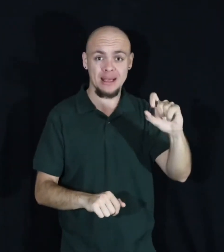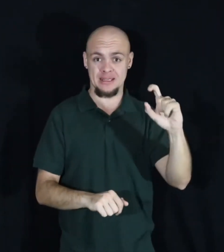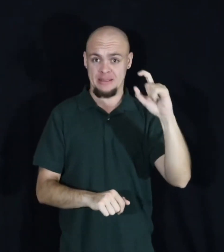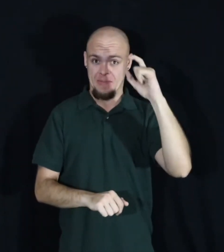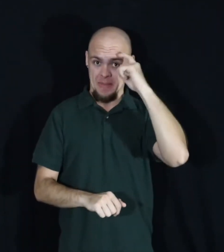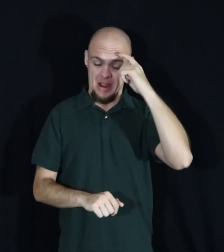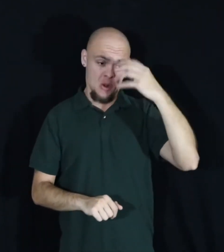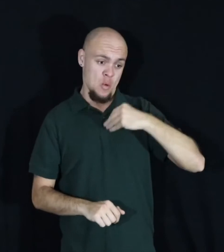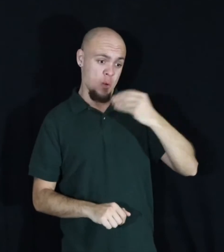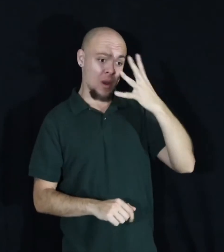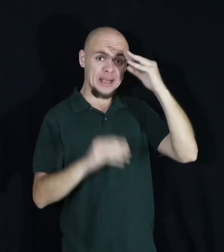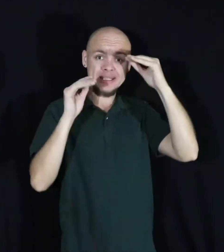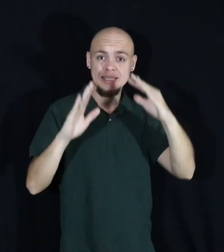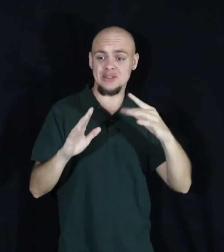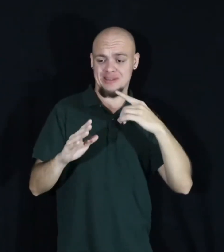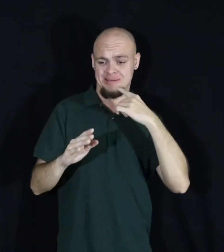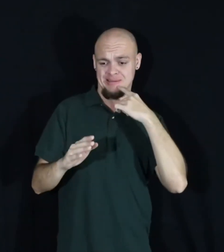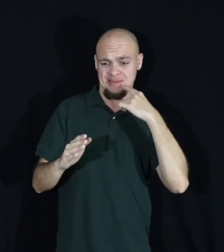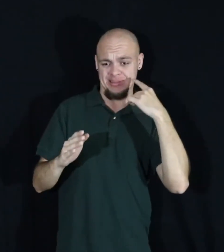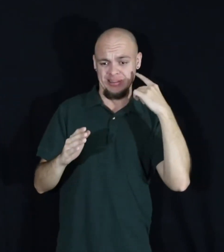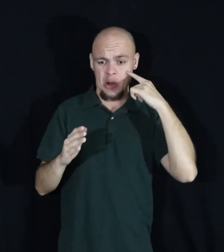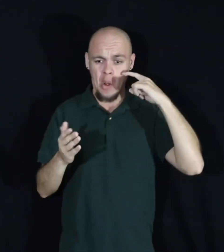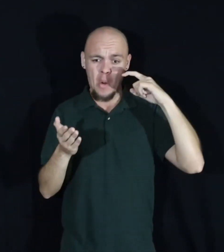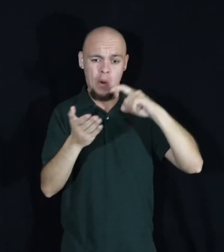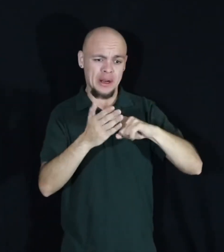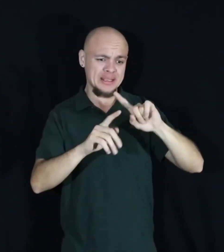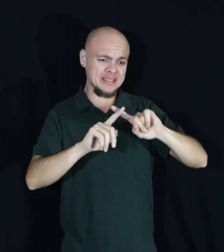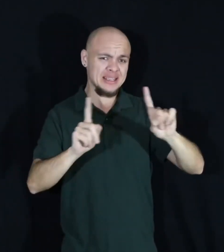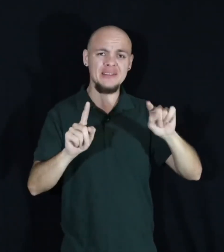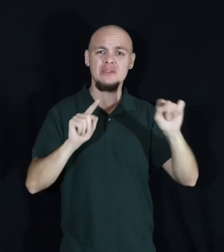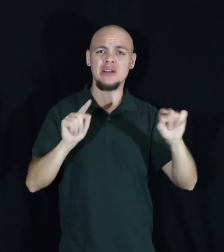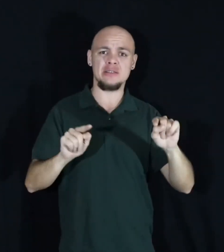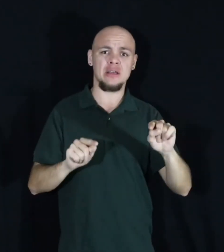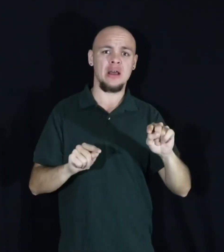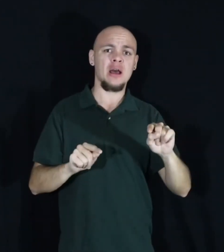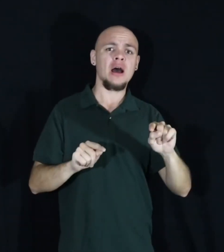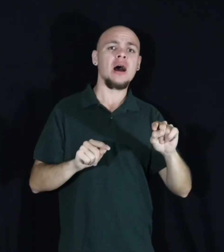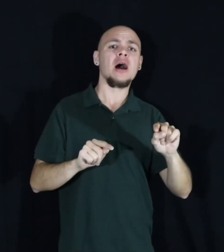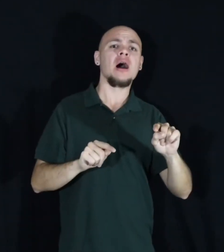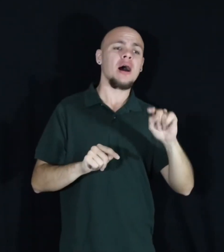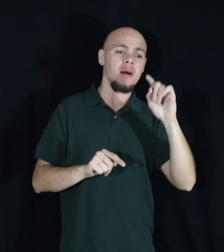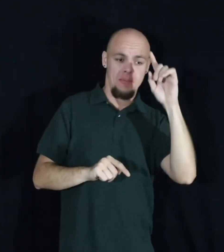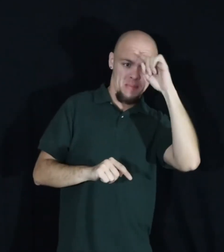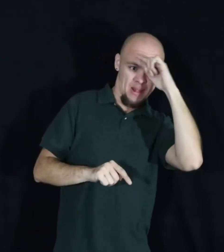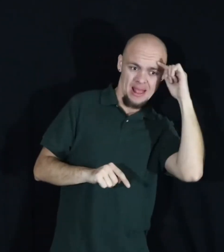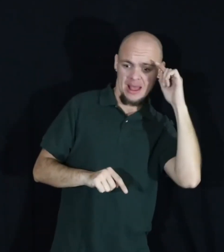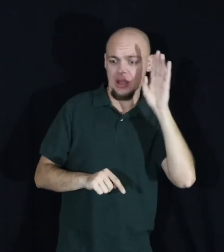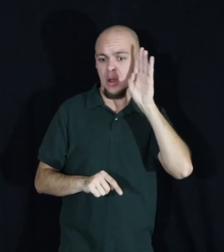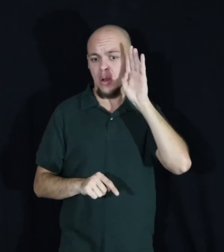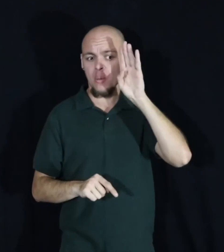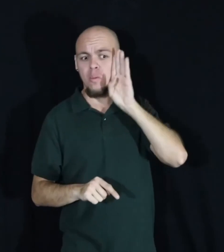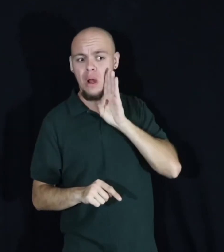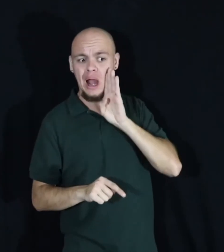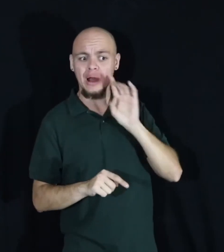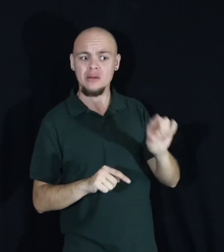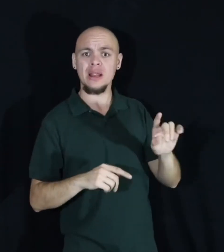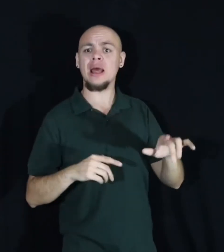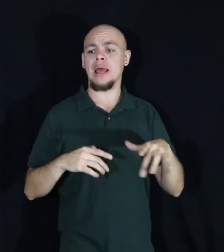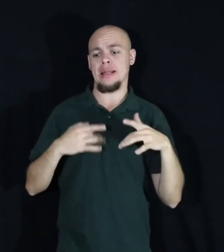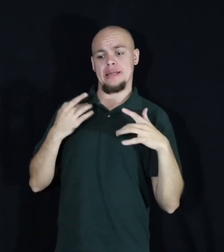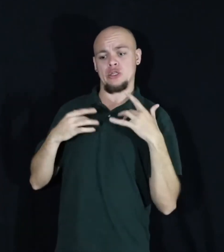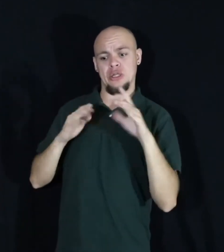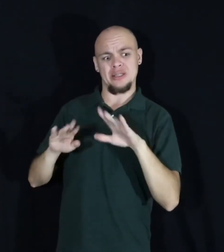teacher actually tell the difference between a misbehaving black or brown student versus an energetic one?